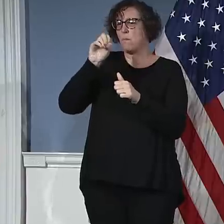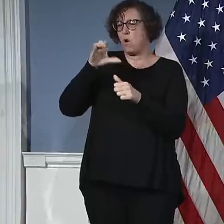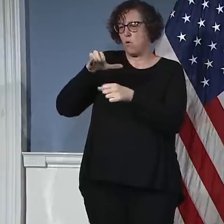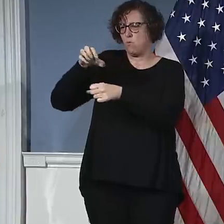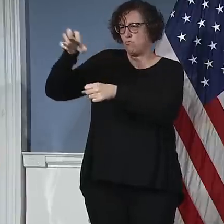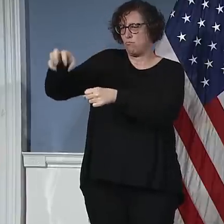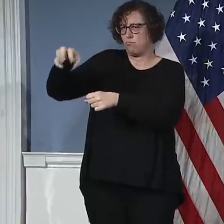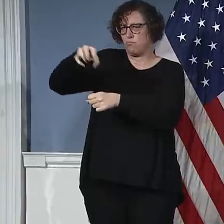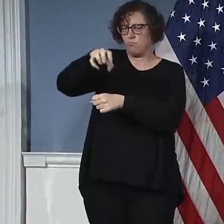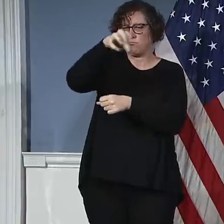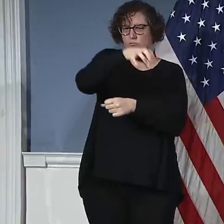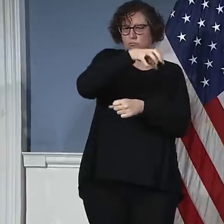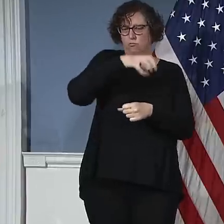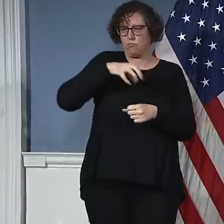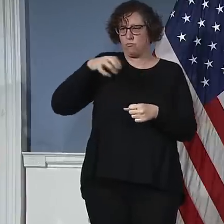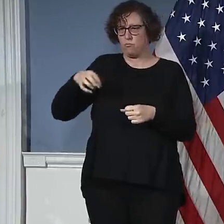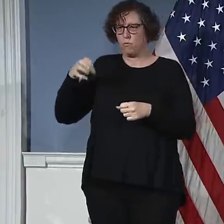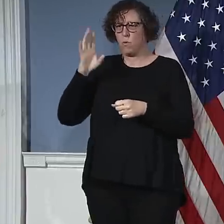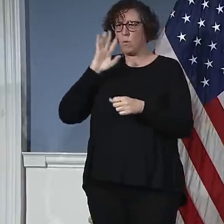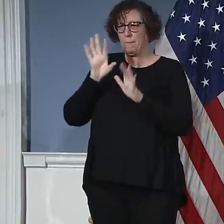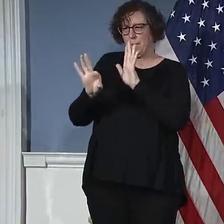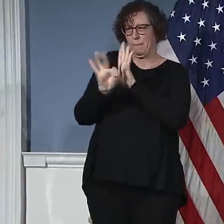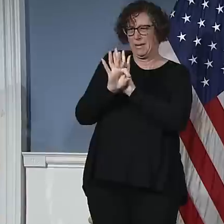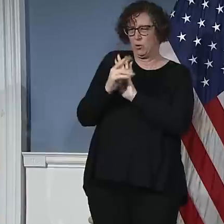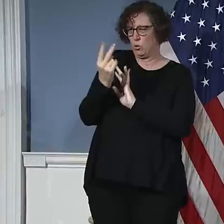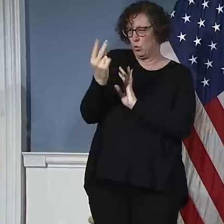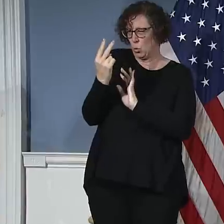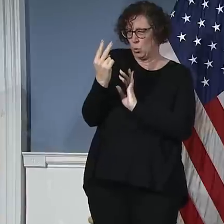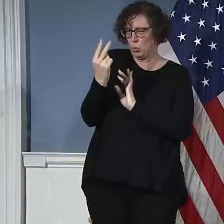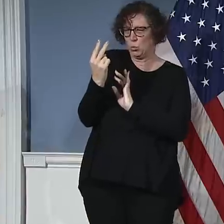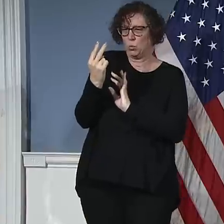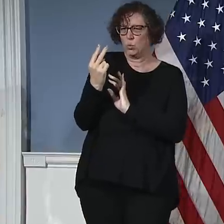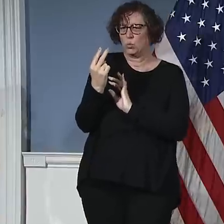positive impact, but where we can guarantee enforceability.